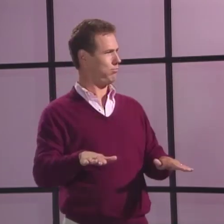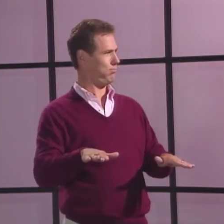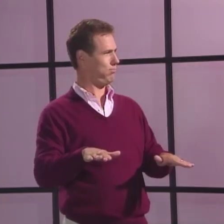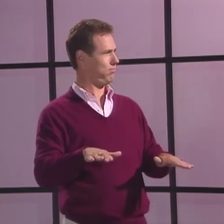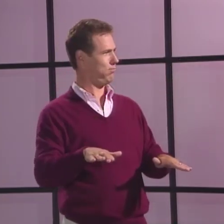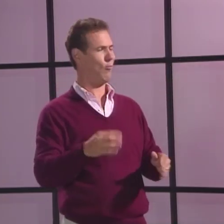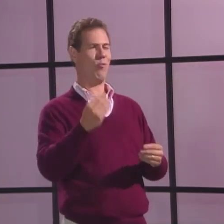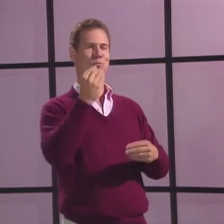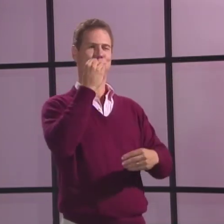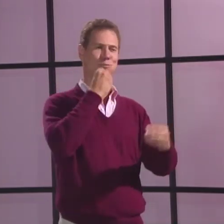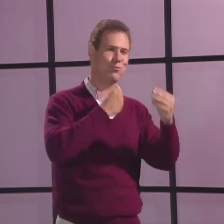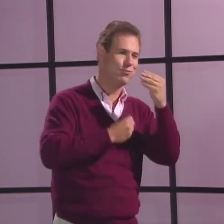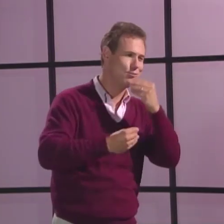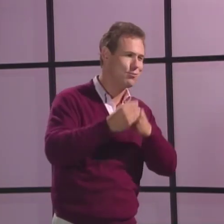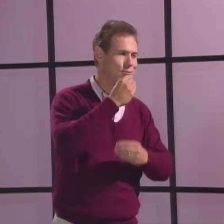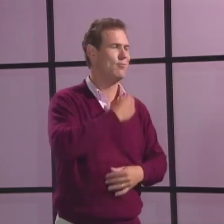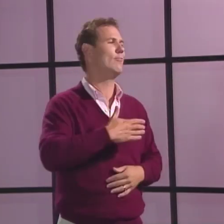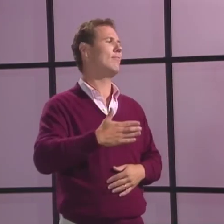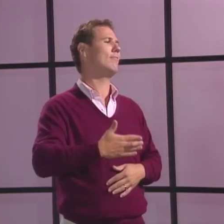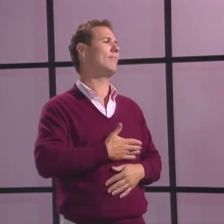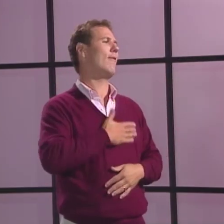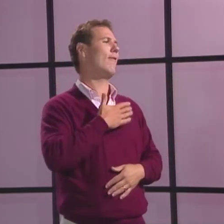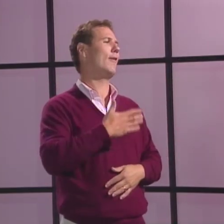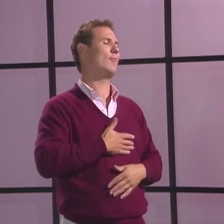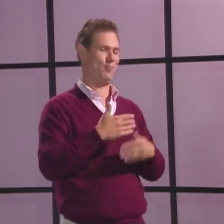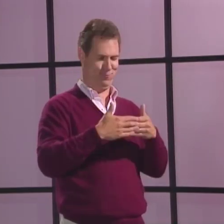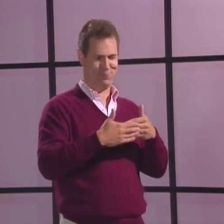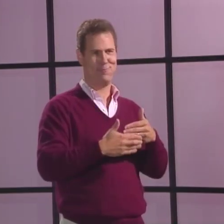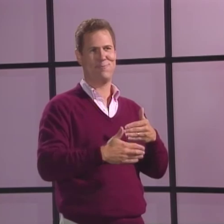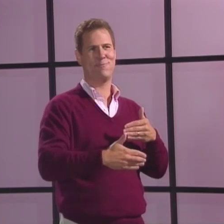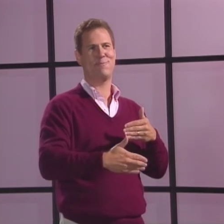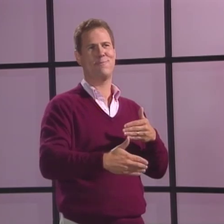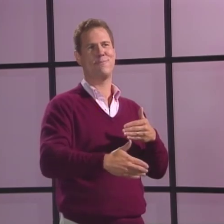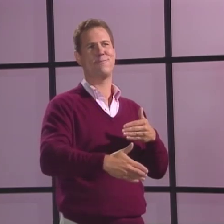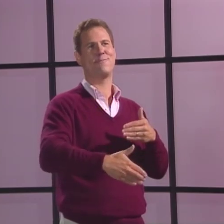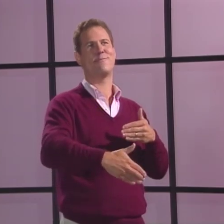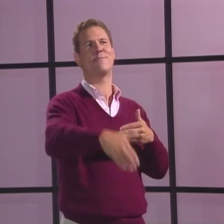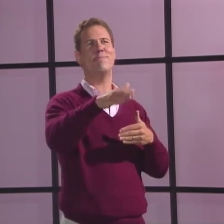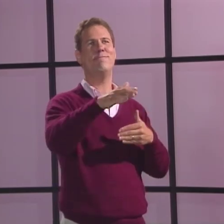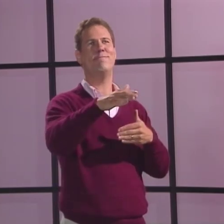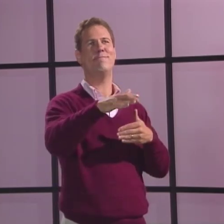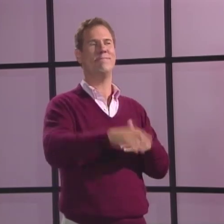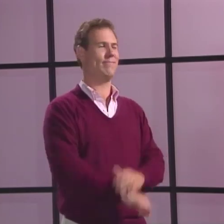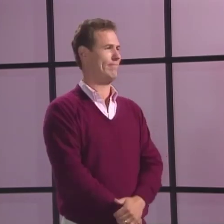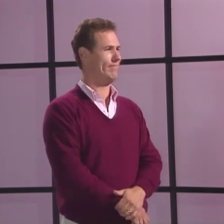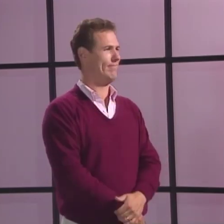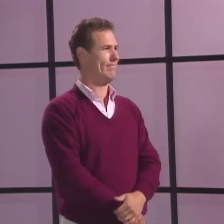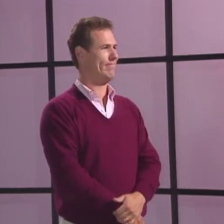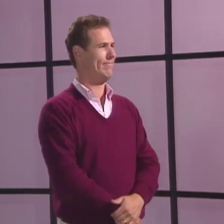so, they decided to settle down, and I lived happily ever after. He